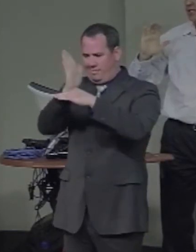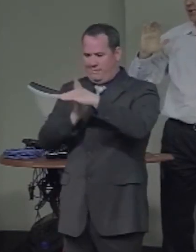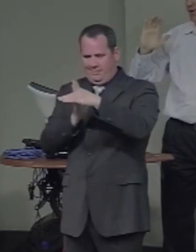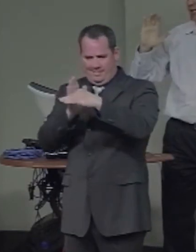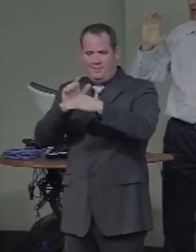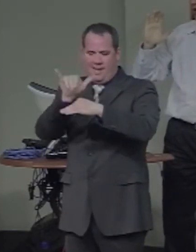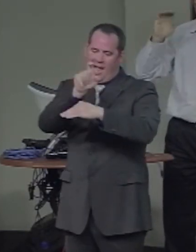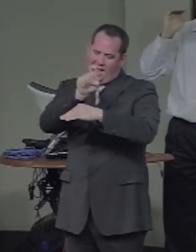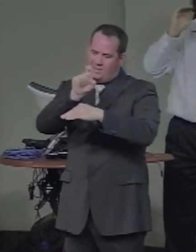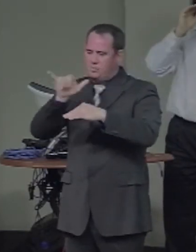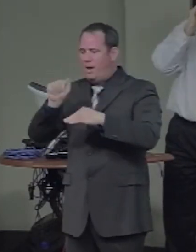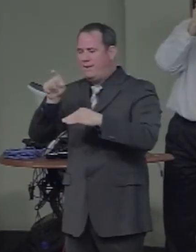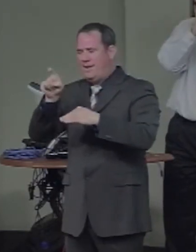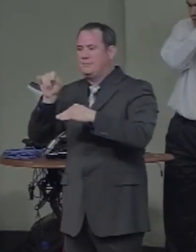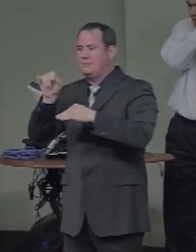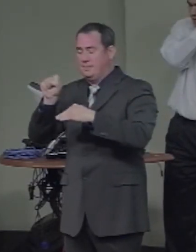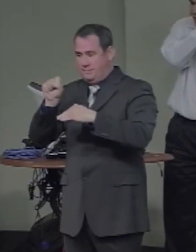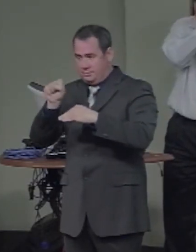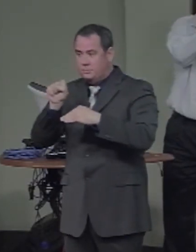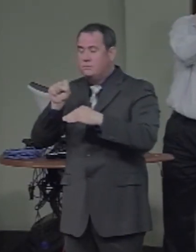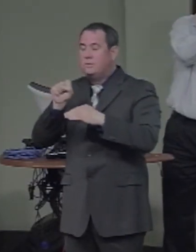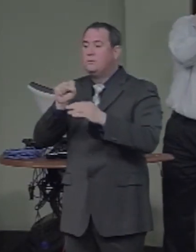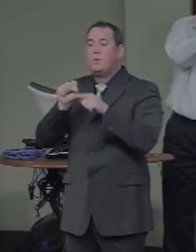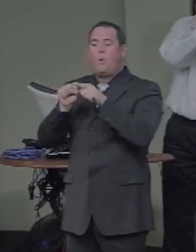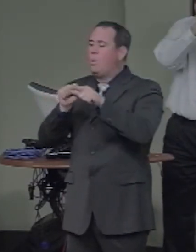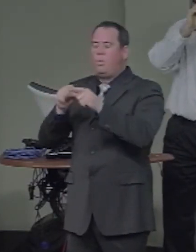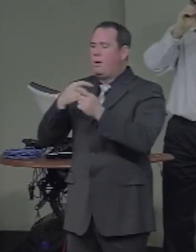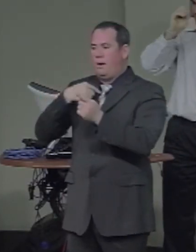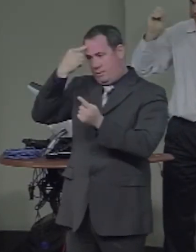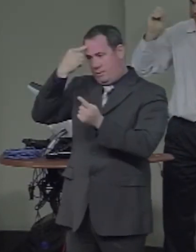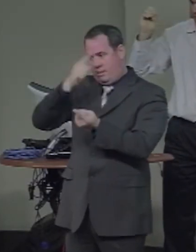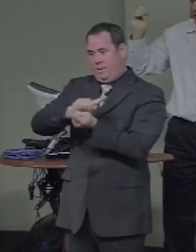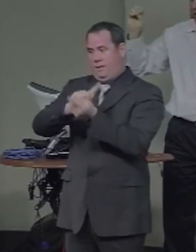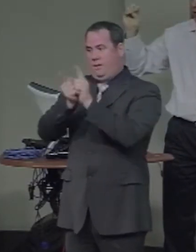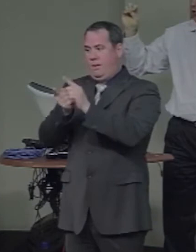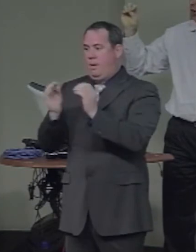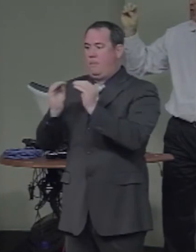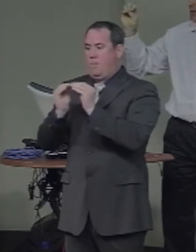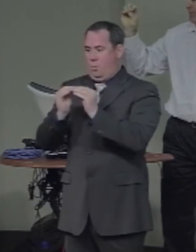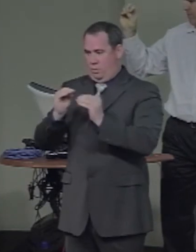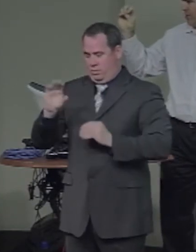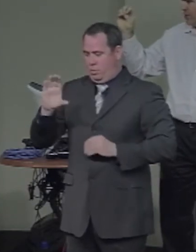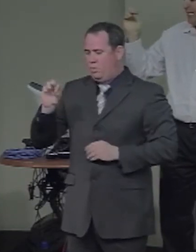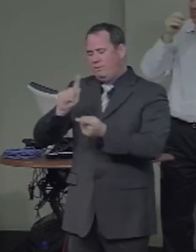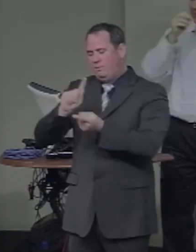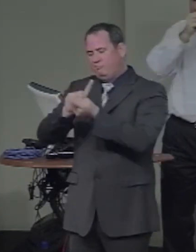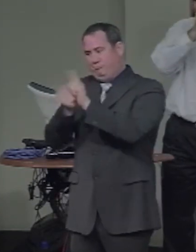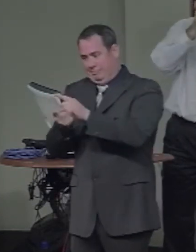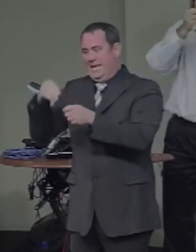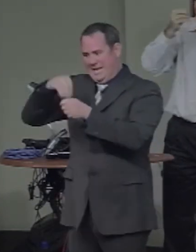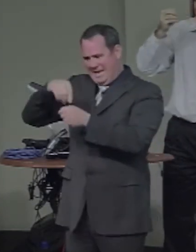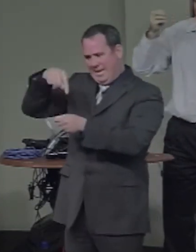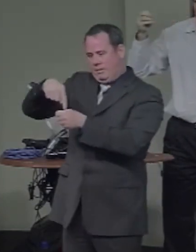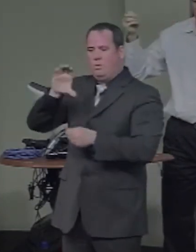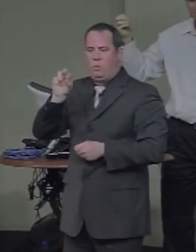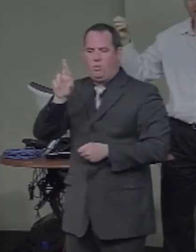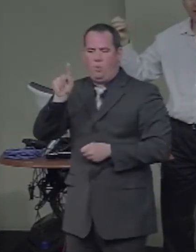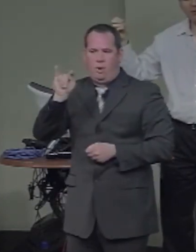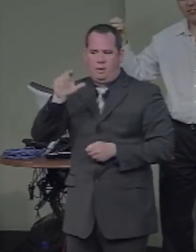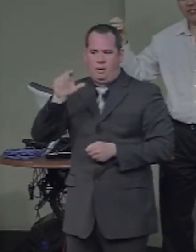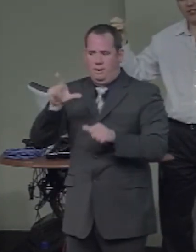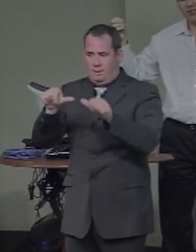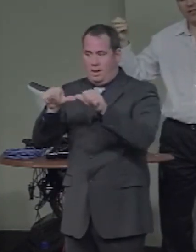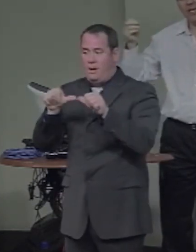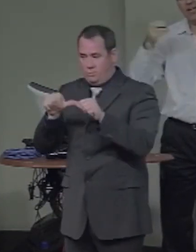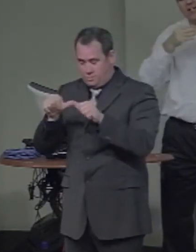areas in terms of a representation where along one axis, you're coding information that's different distances from